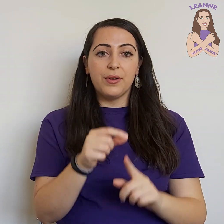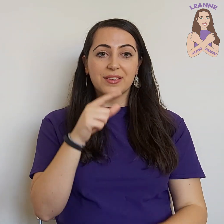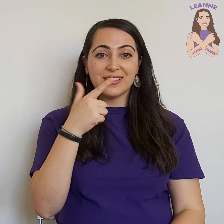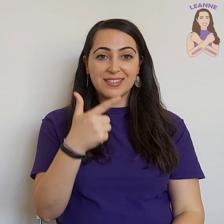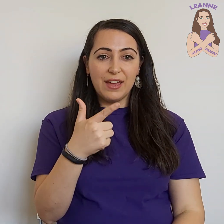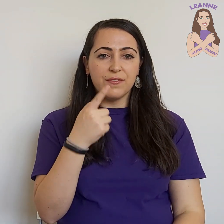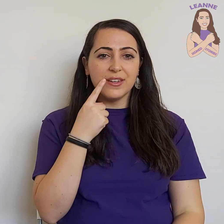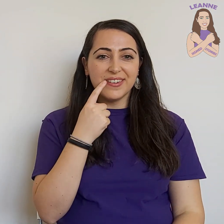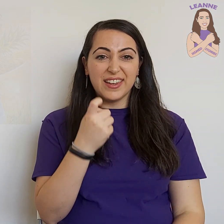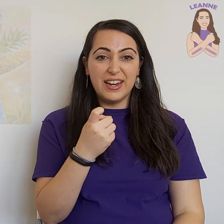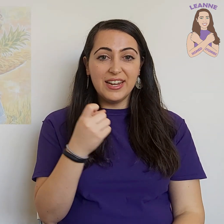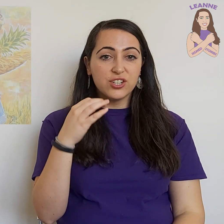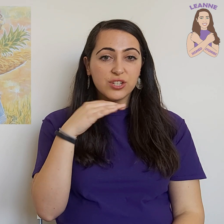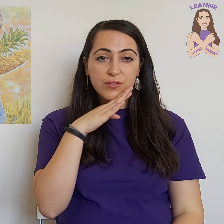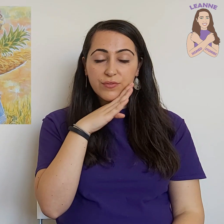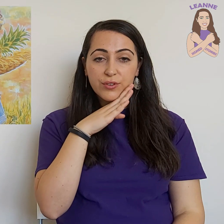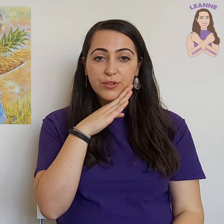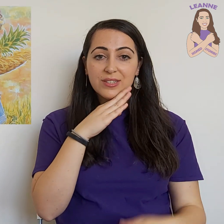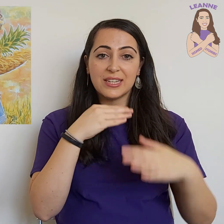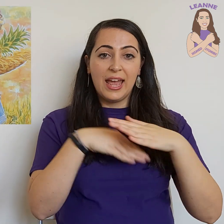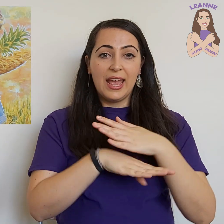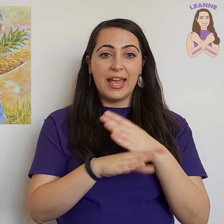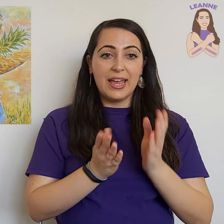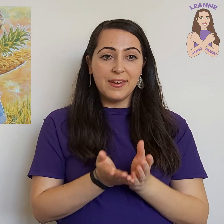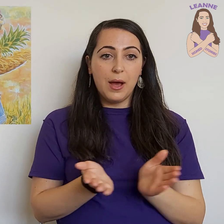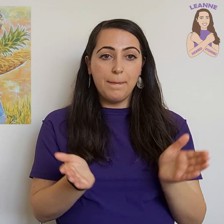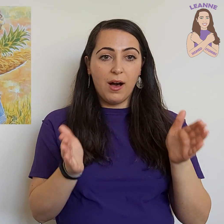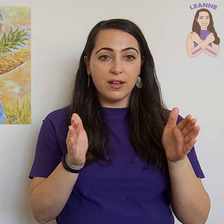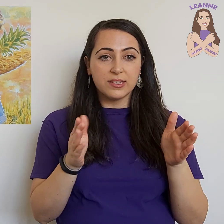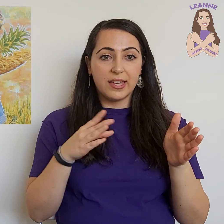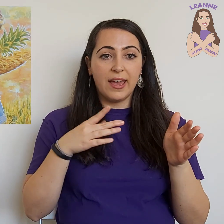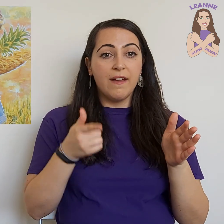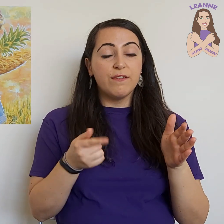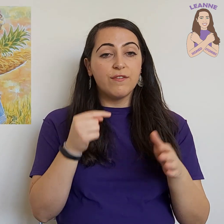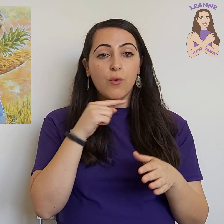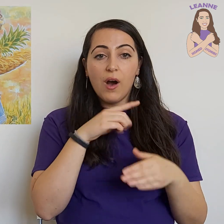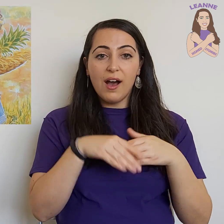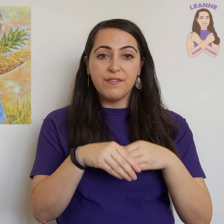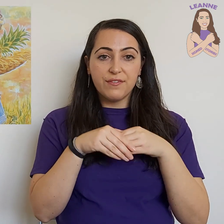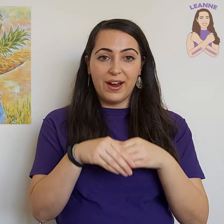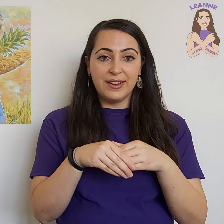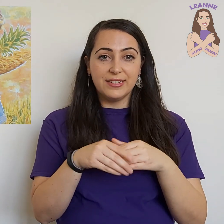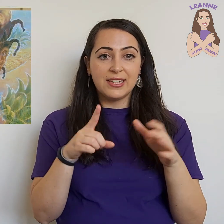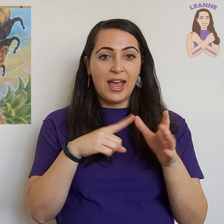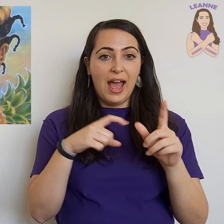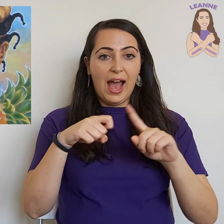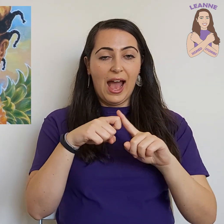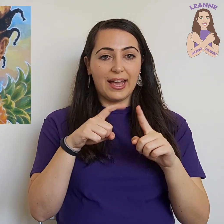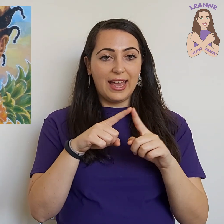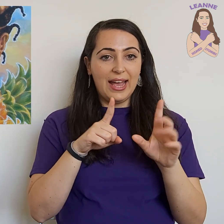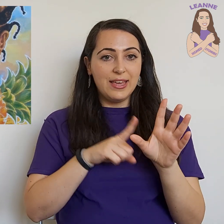seven delicious fruits in a basket for her friend Achao.